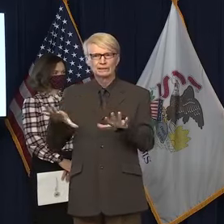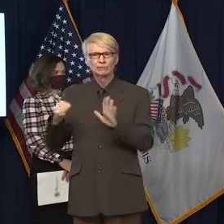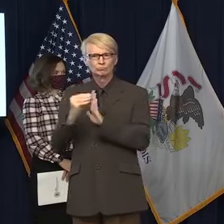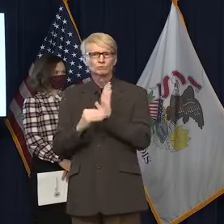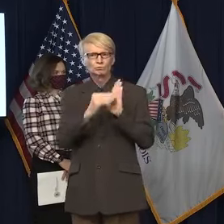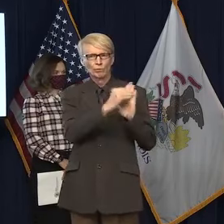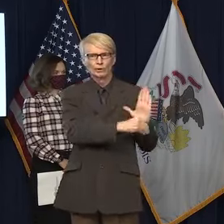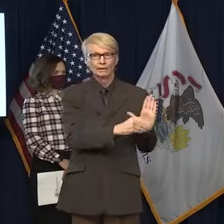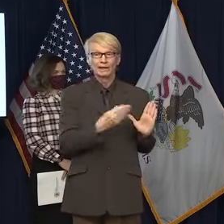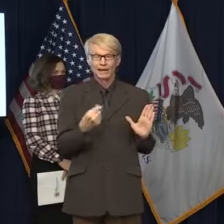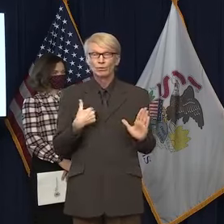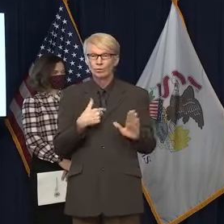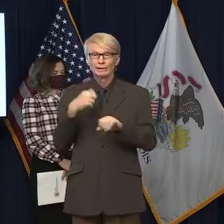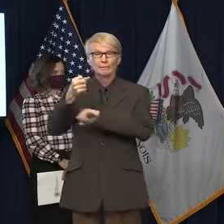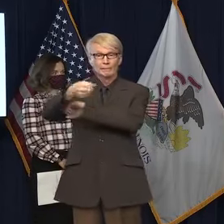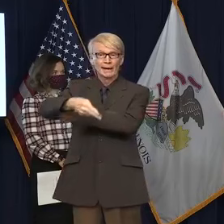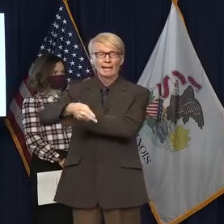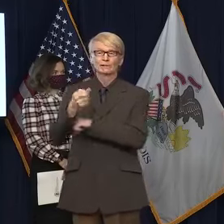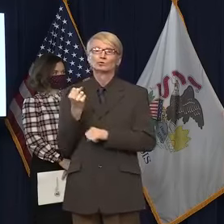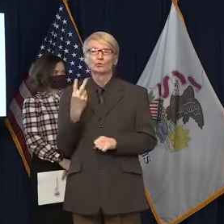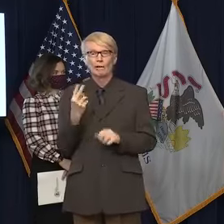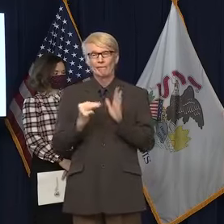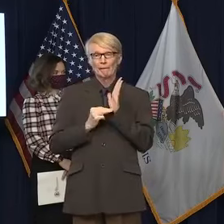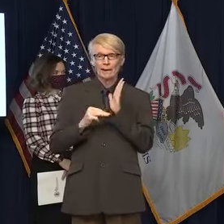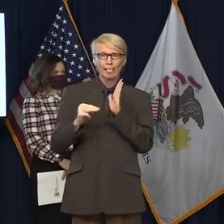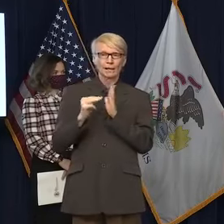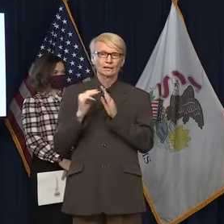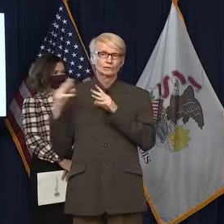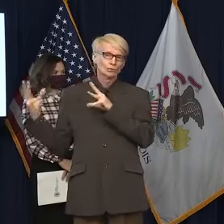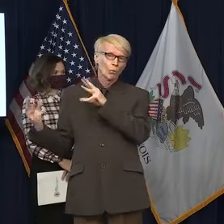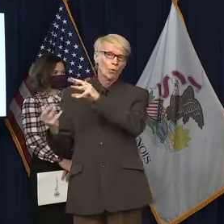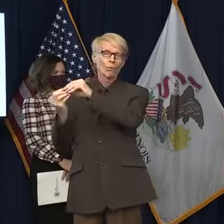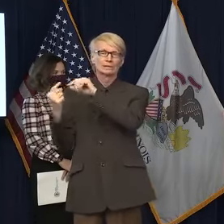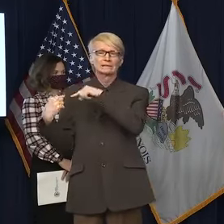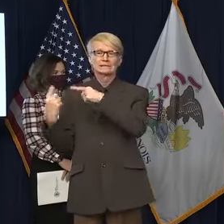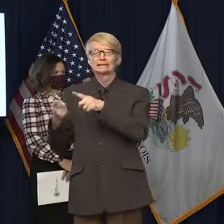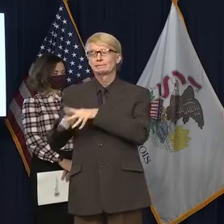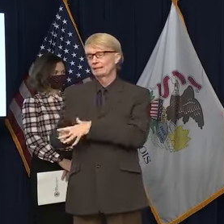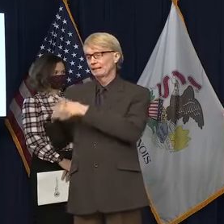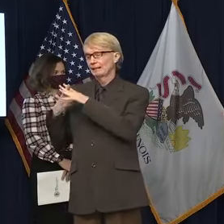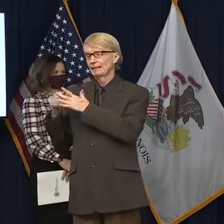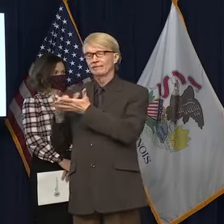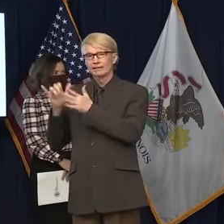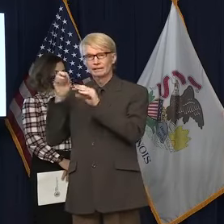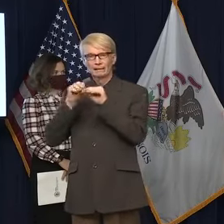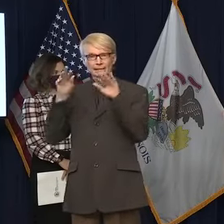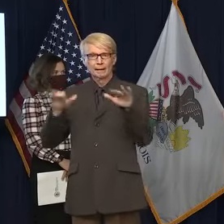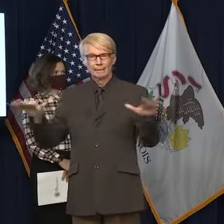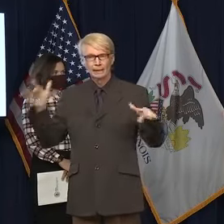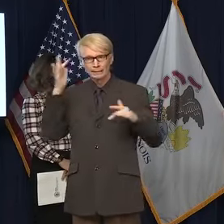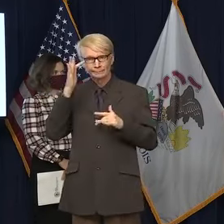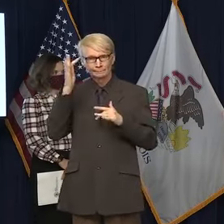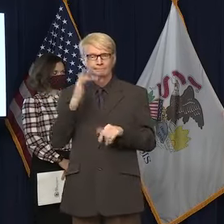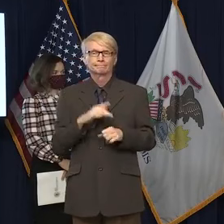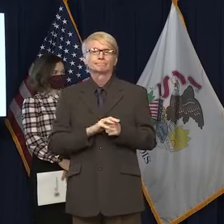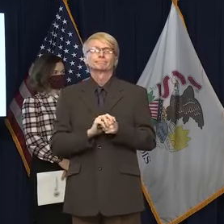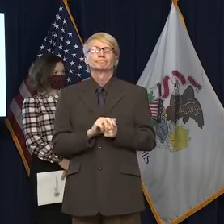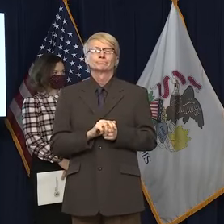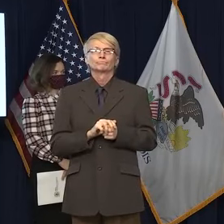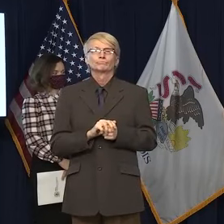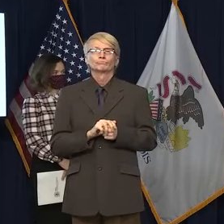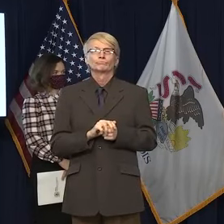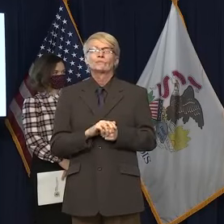we have just passed the 12 million test mark since the beginning of this pandemic. The excitement of the week continues